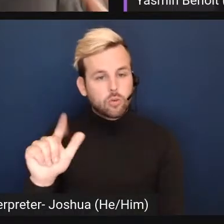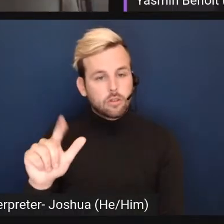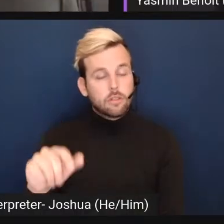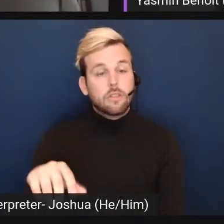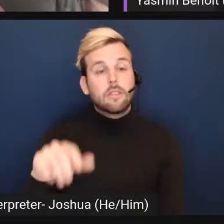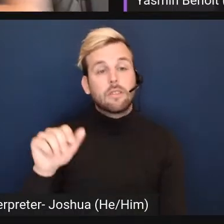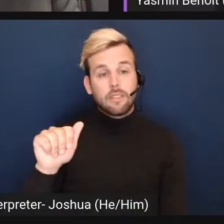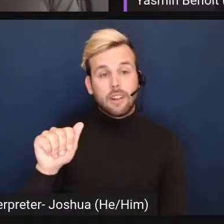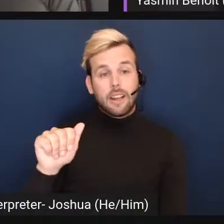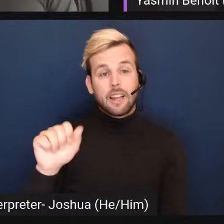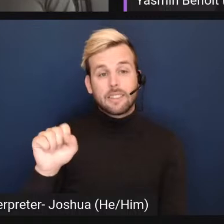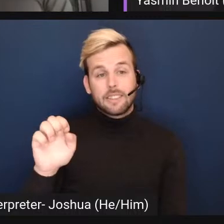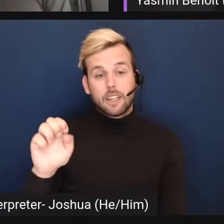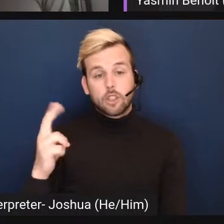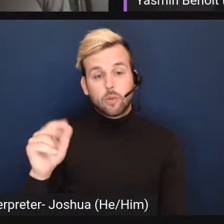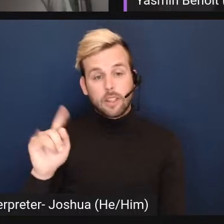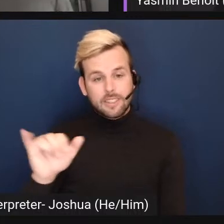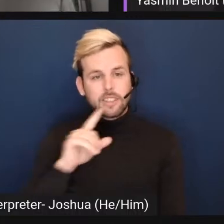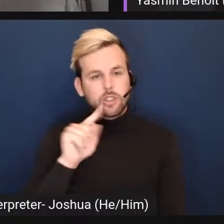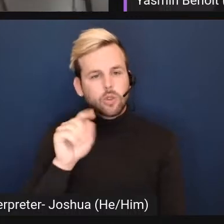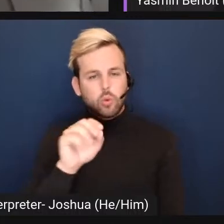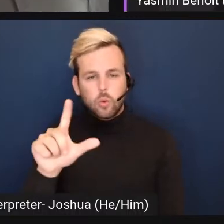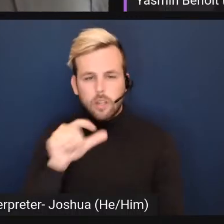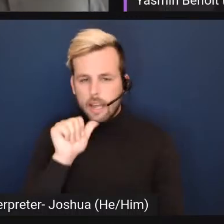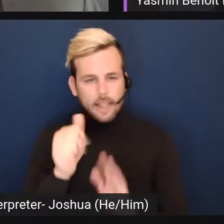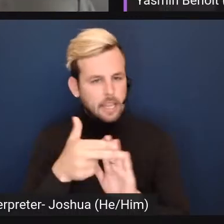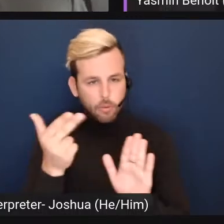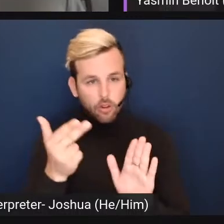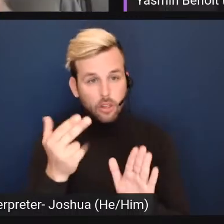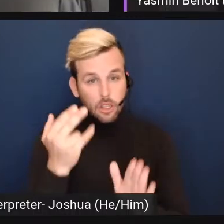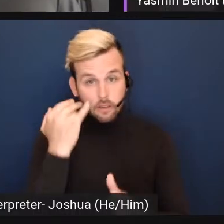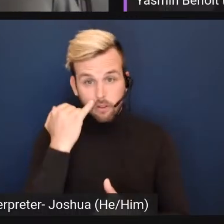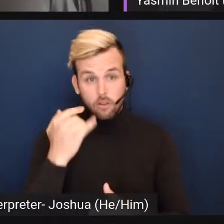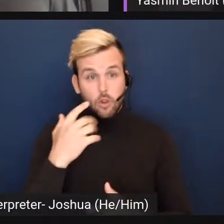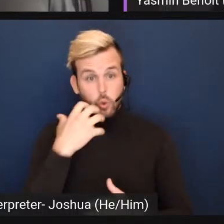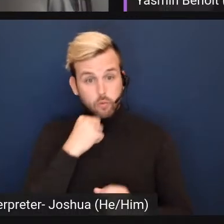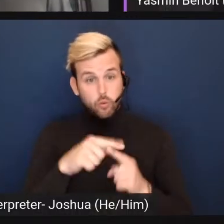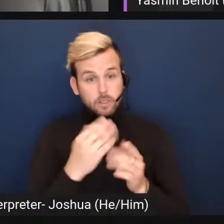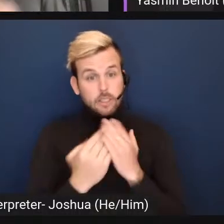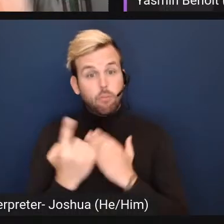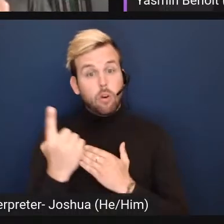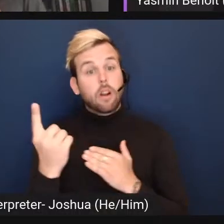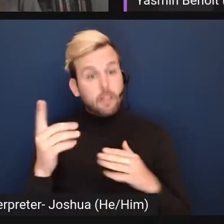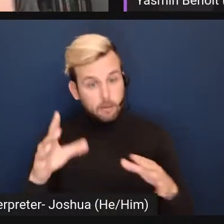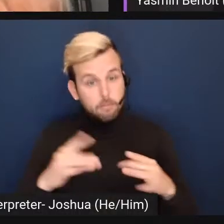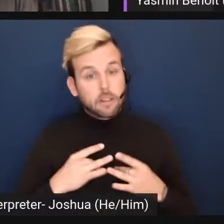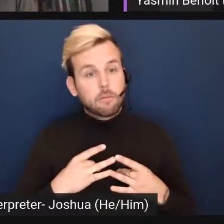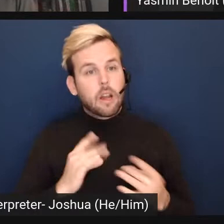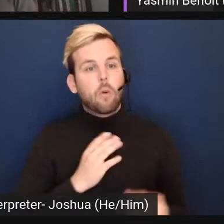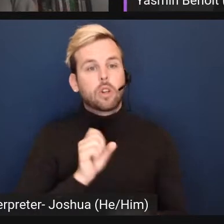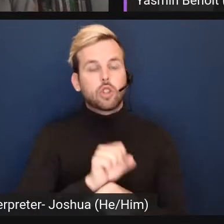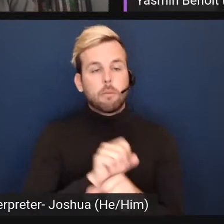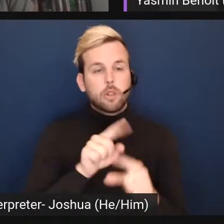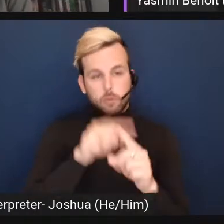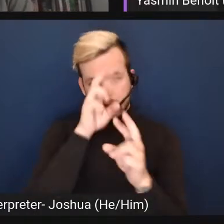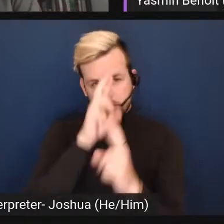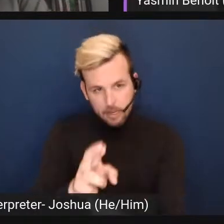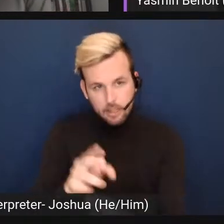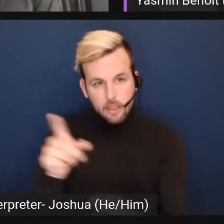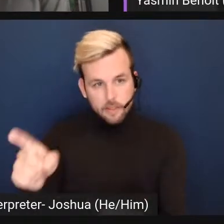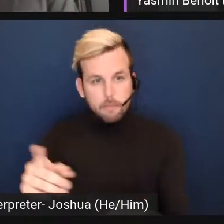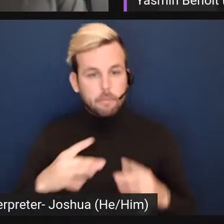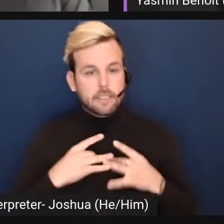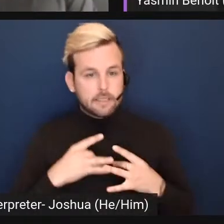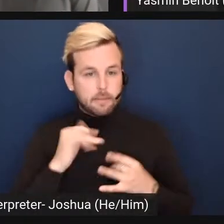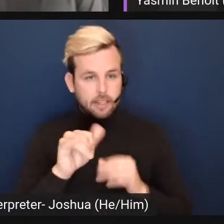Asexuality was a tool and not a label. So if it was useful to someone and they picked it up, then it was our job to respect the fact that that person had picked